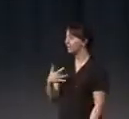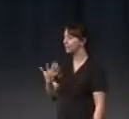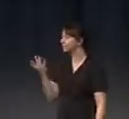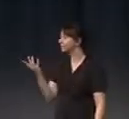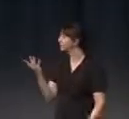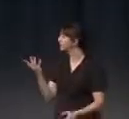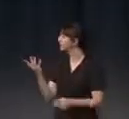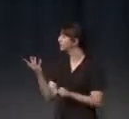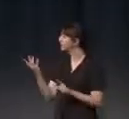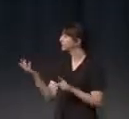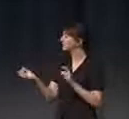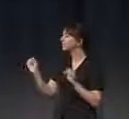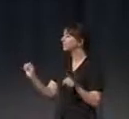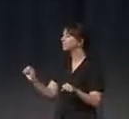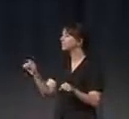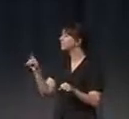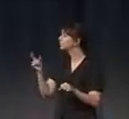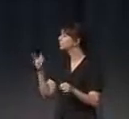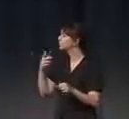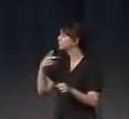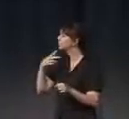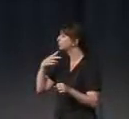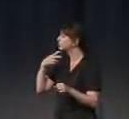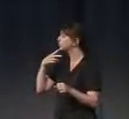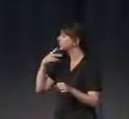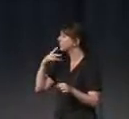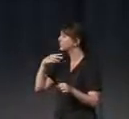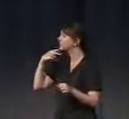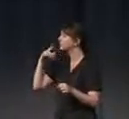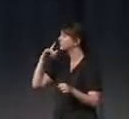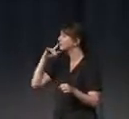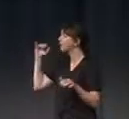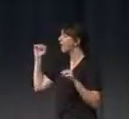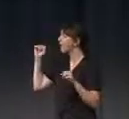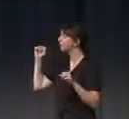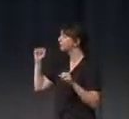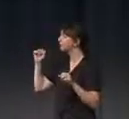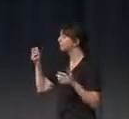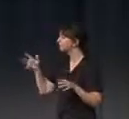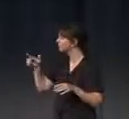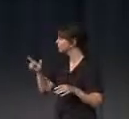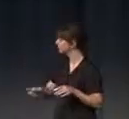You put down the volume again. Oh, okay. Let me get it close.